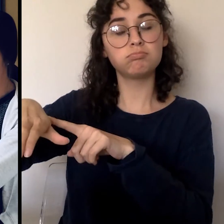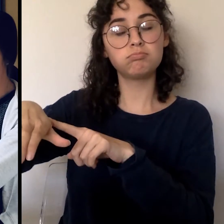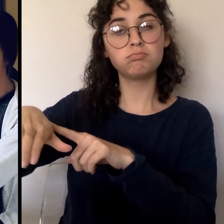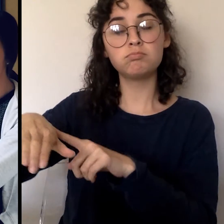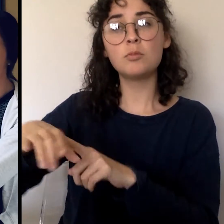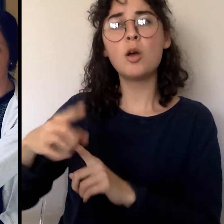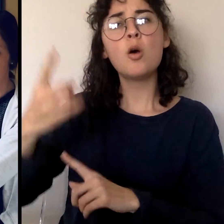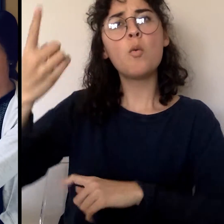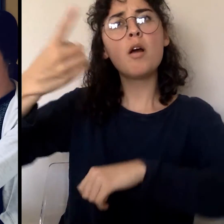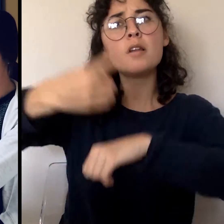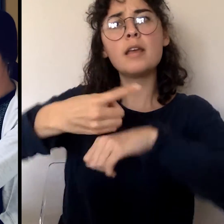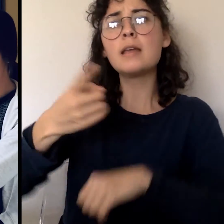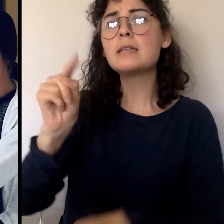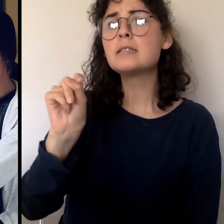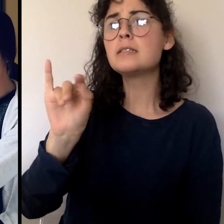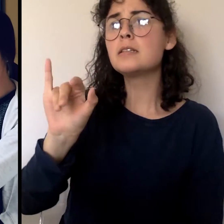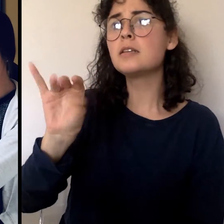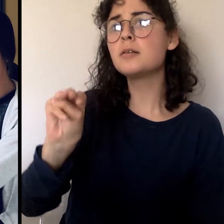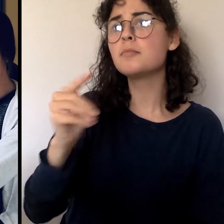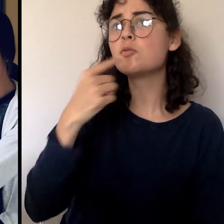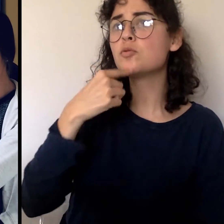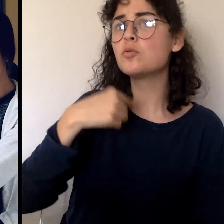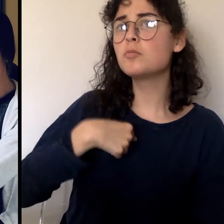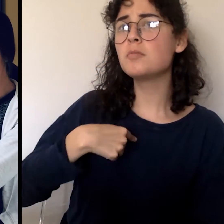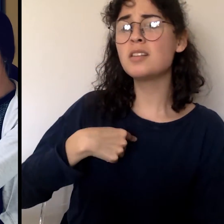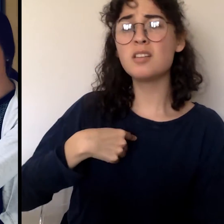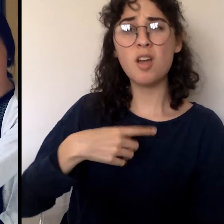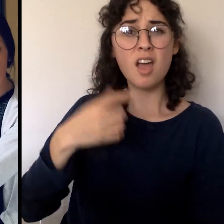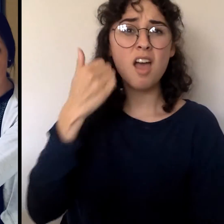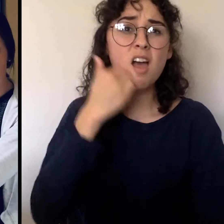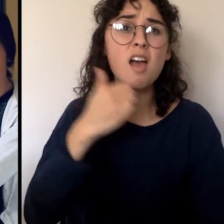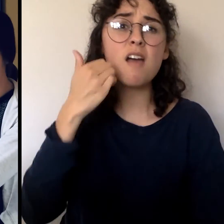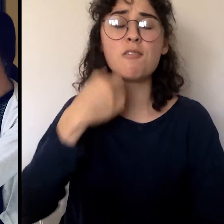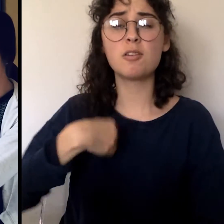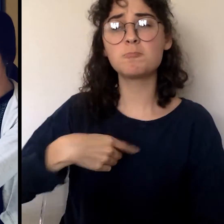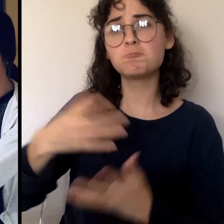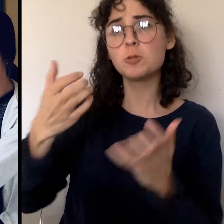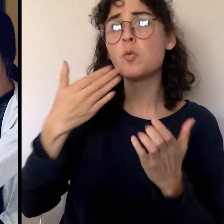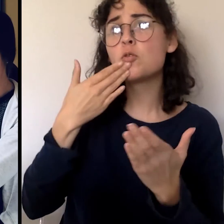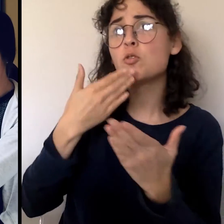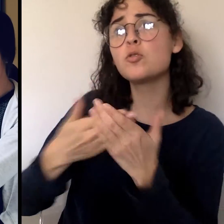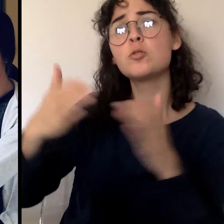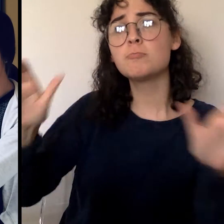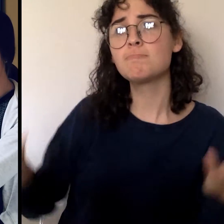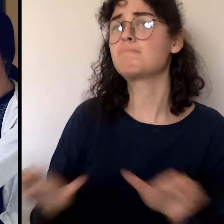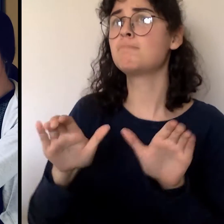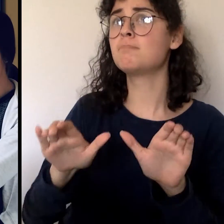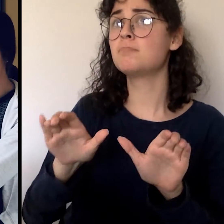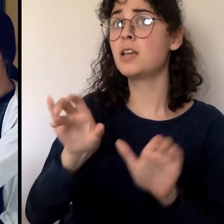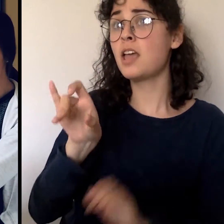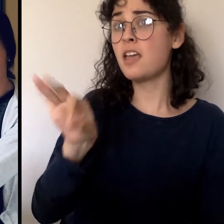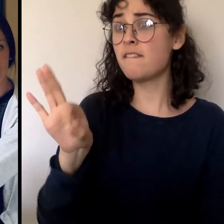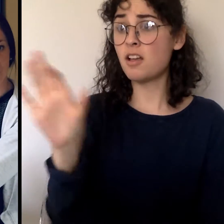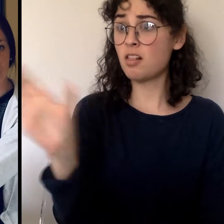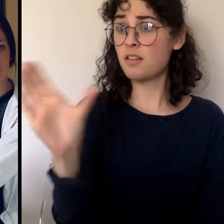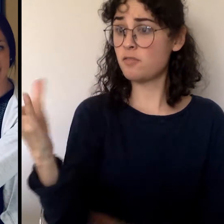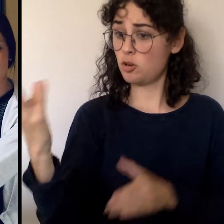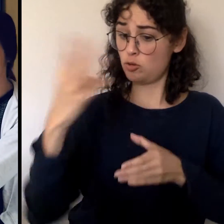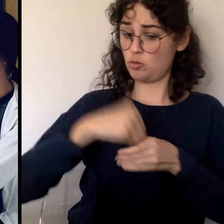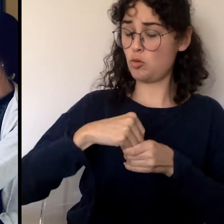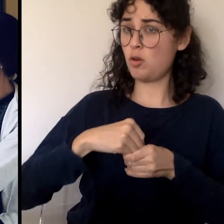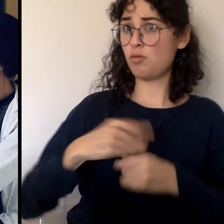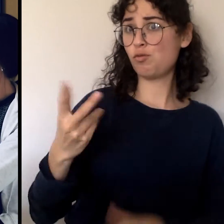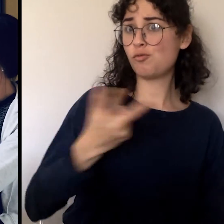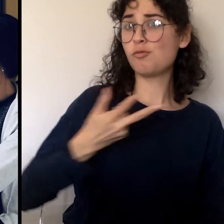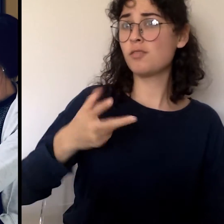deed every day. If I had Clifford, I could help a lot of people. I said, let's do some good